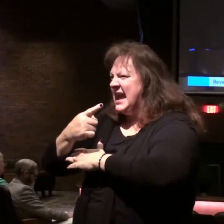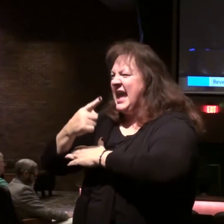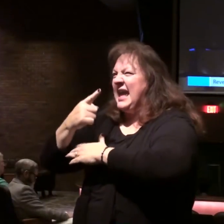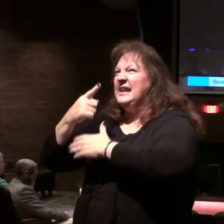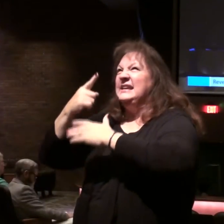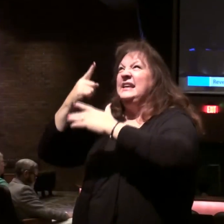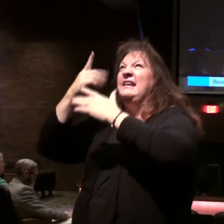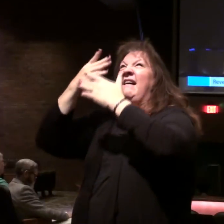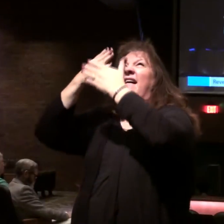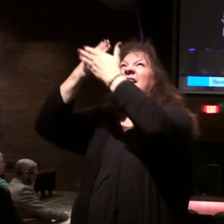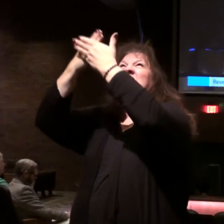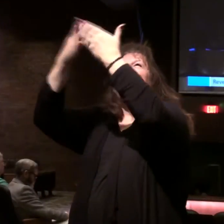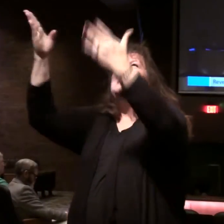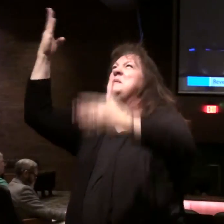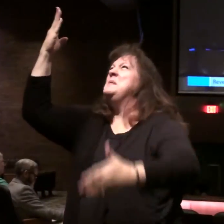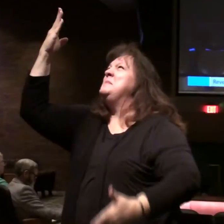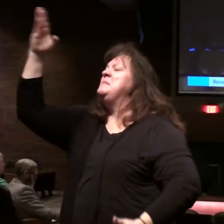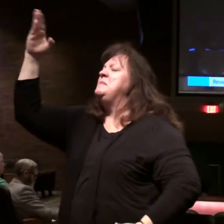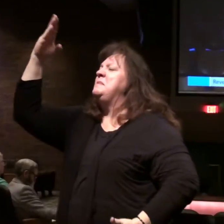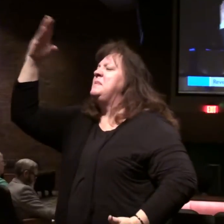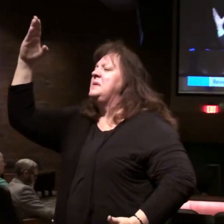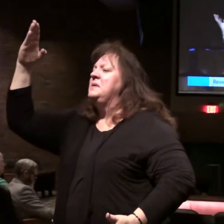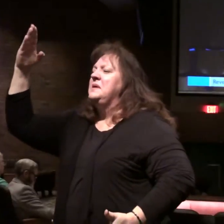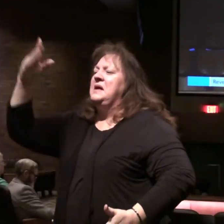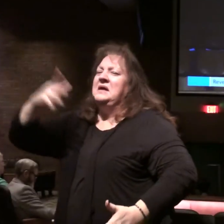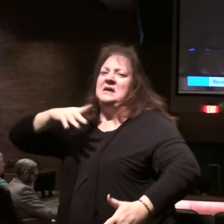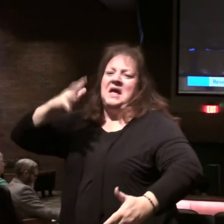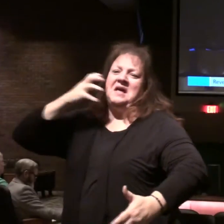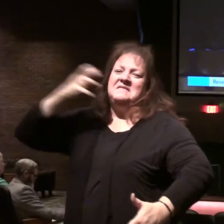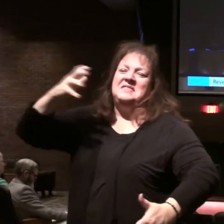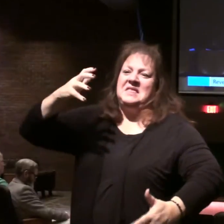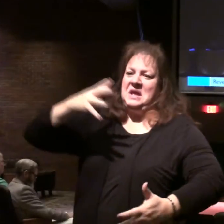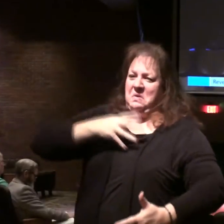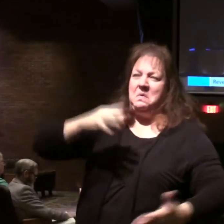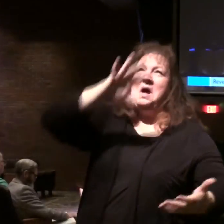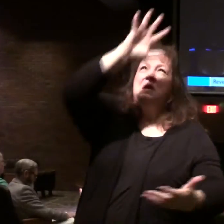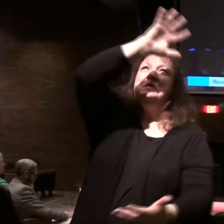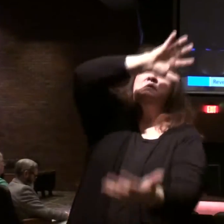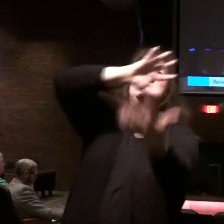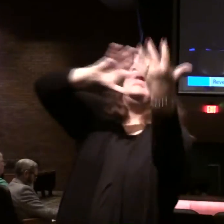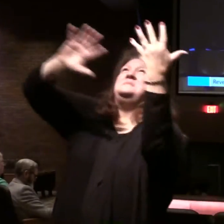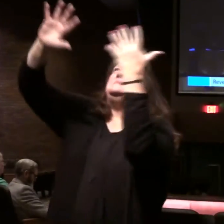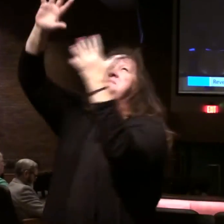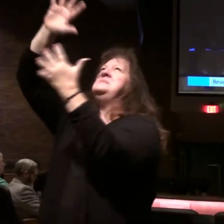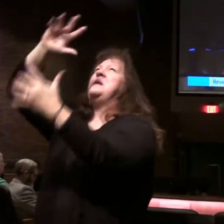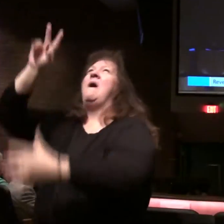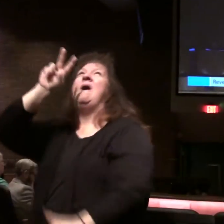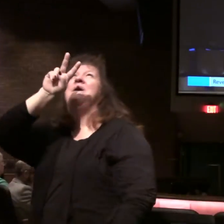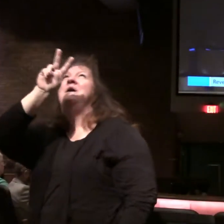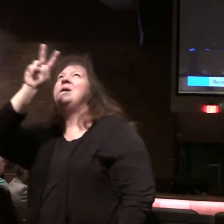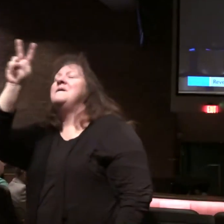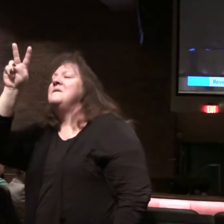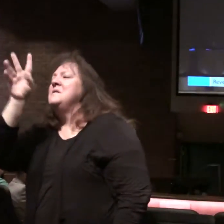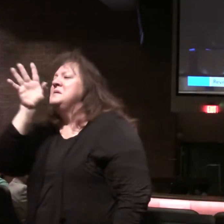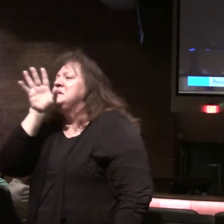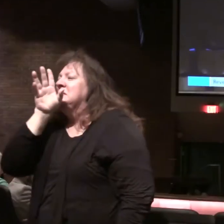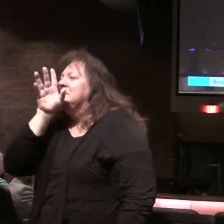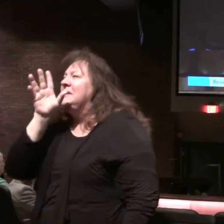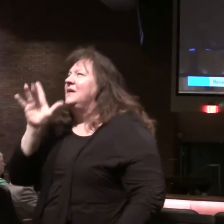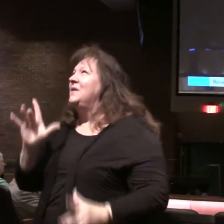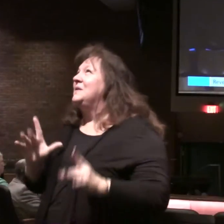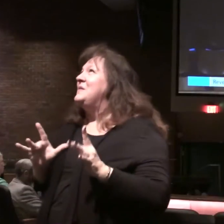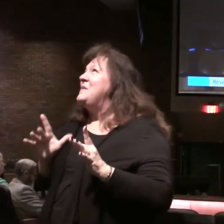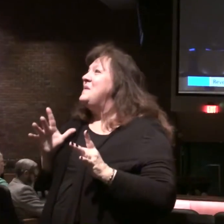sky so blue and then you have these billowy white clouds and you look at it, they almost speak glory.